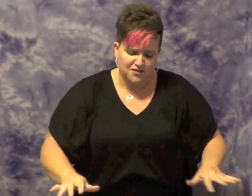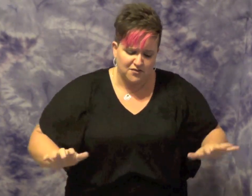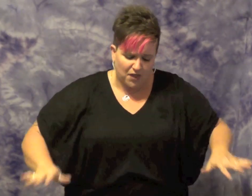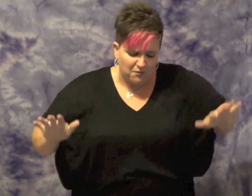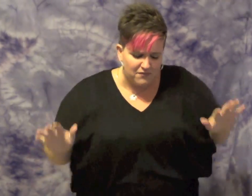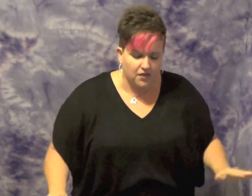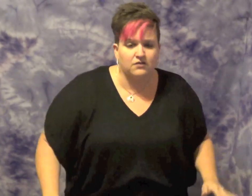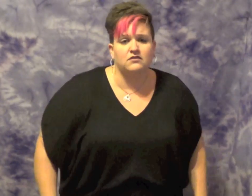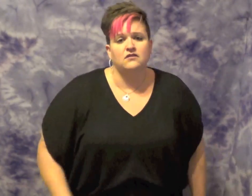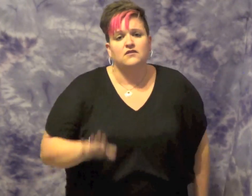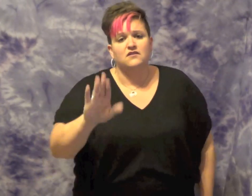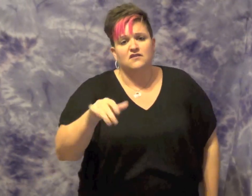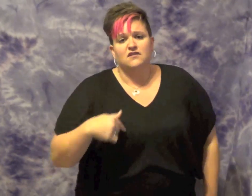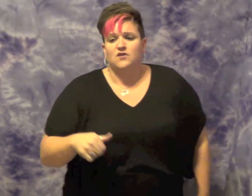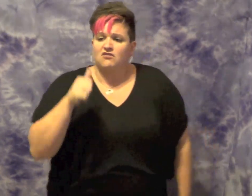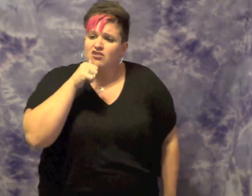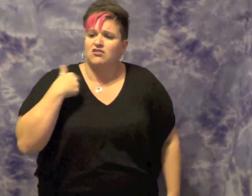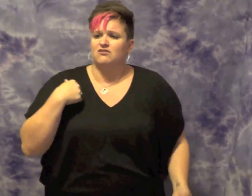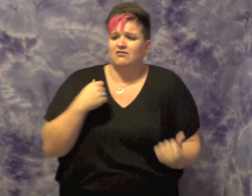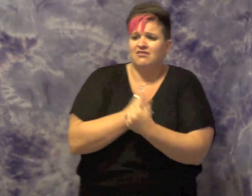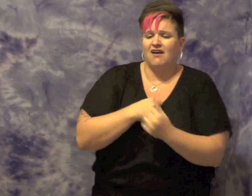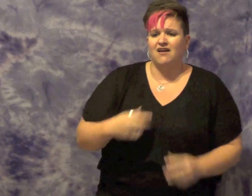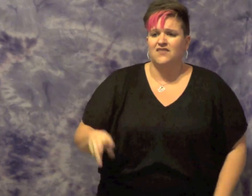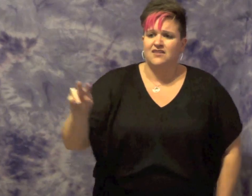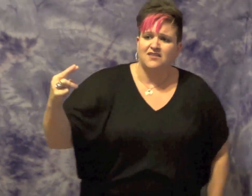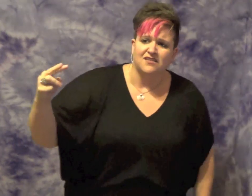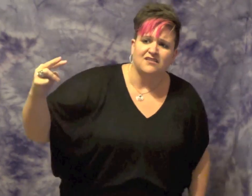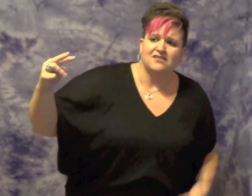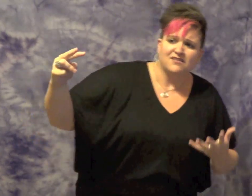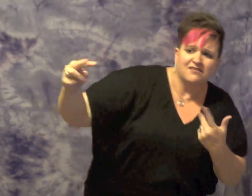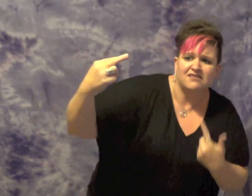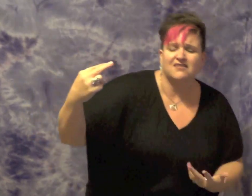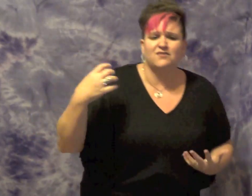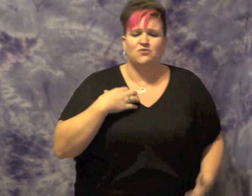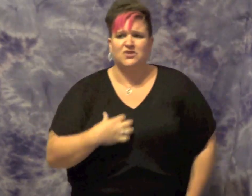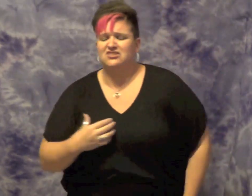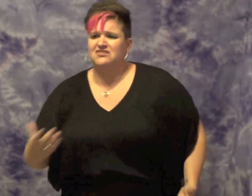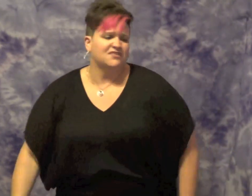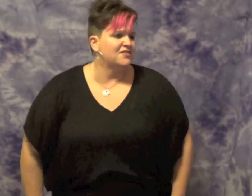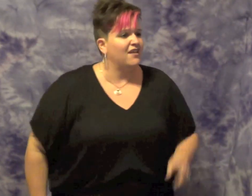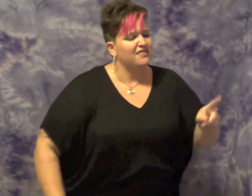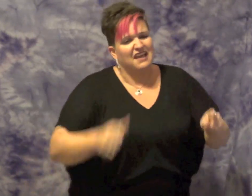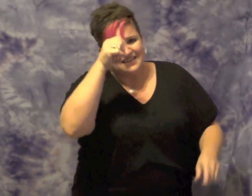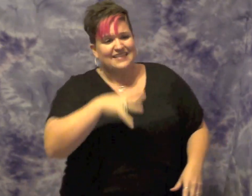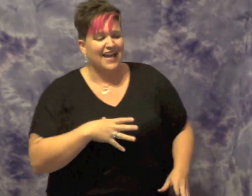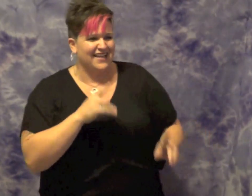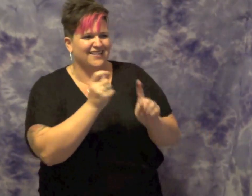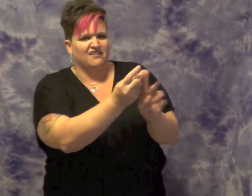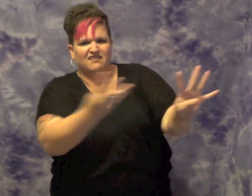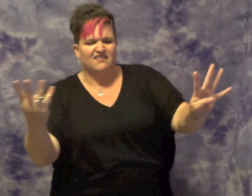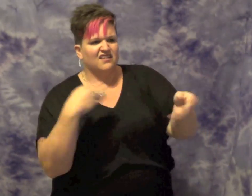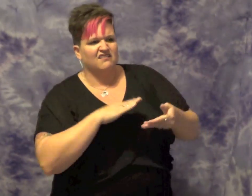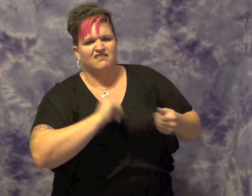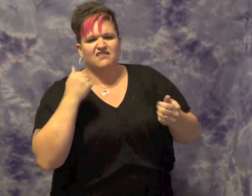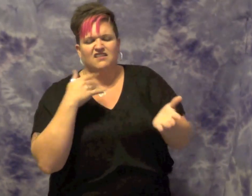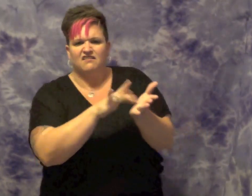When the girl that you love won't look in your direction. And the guy you like adds you to his fucking collection. When you all dressed in black and they